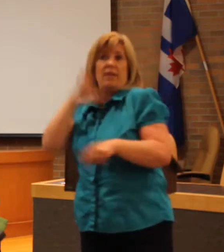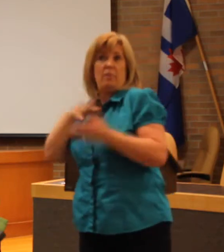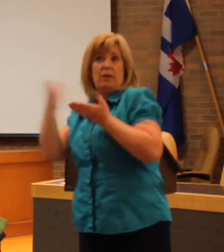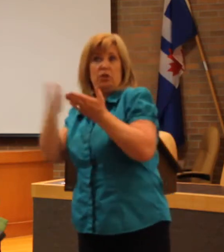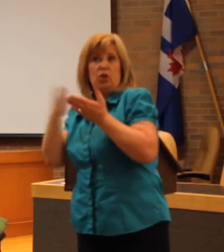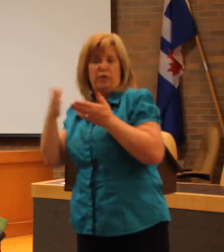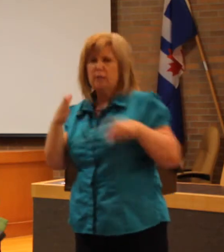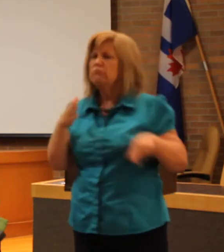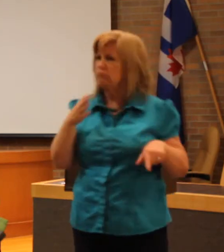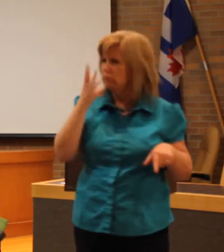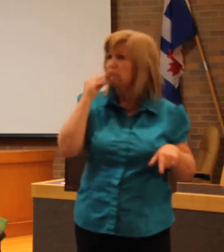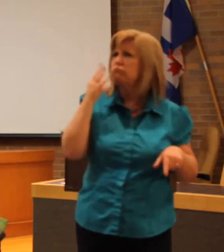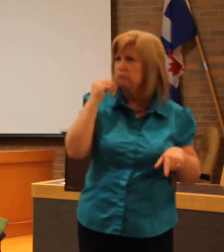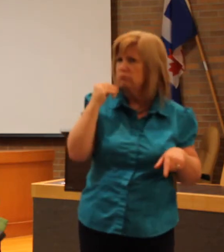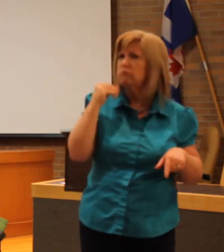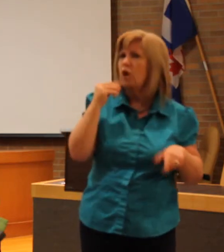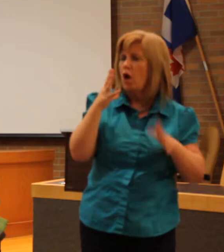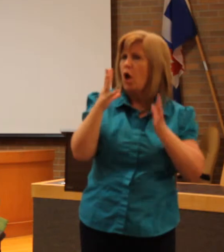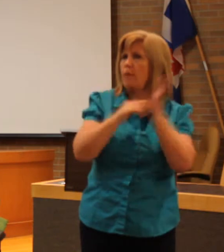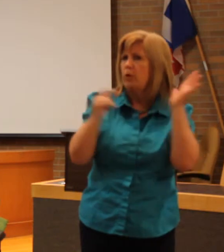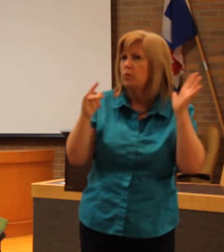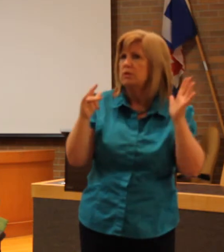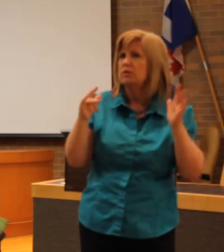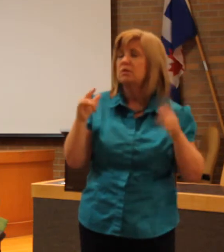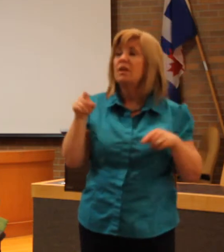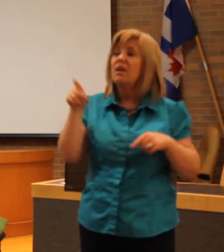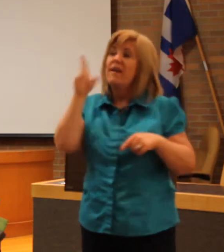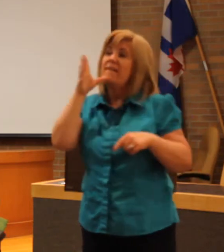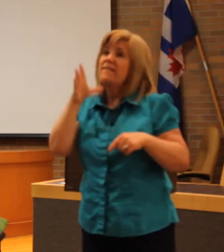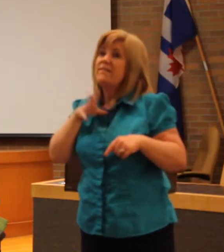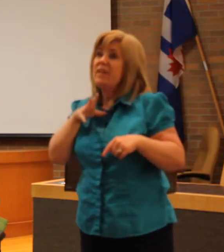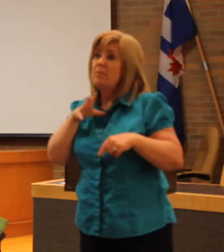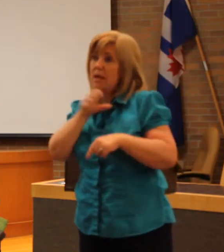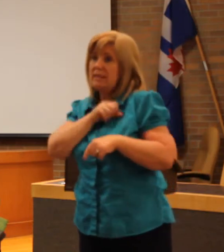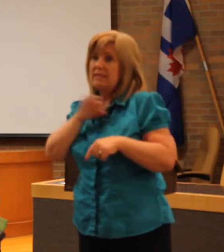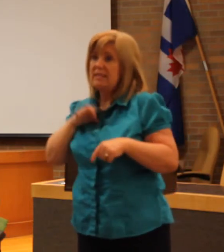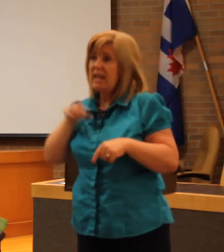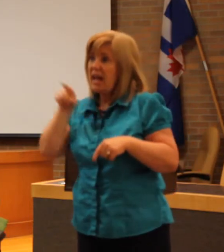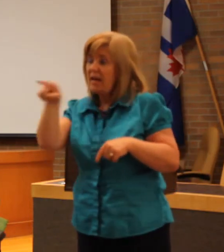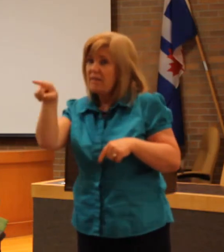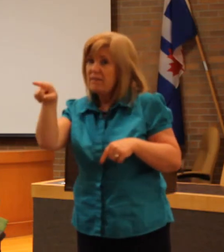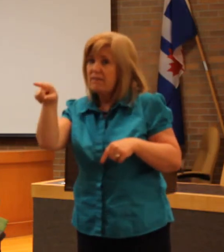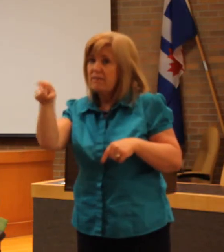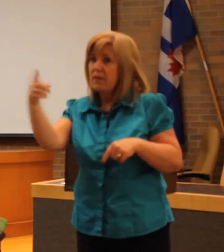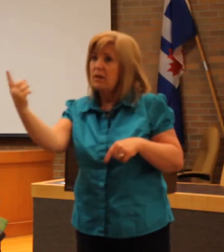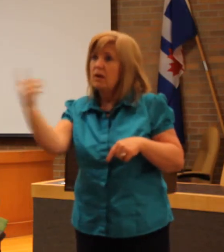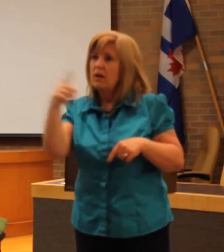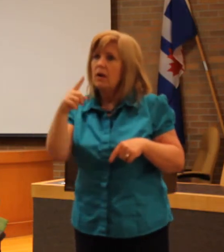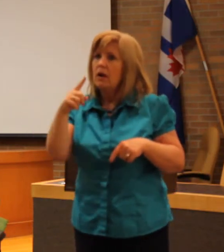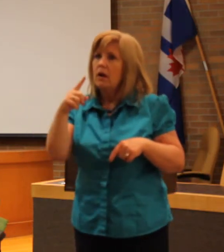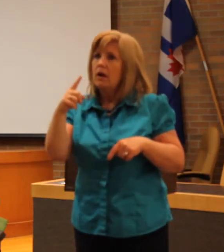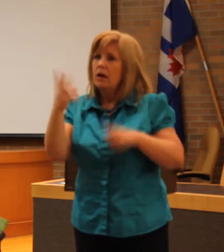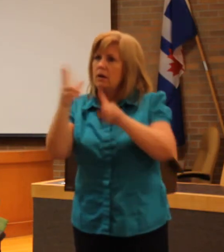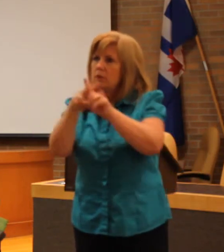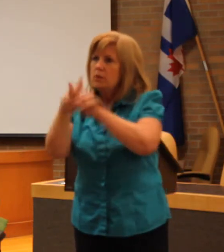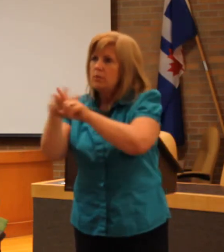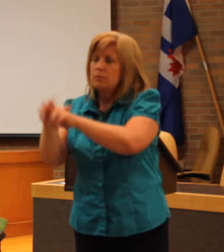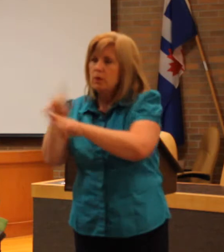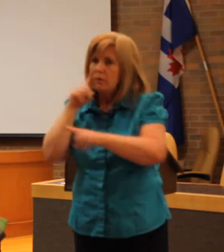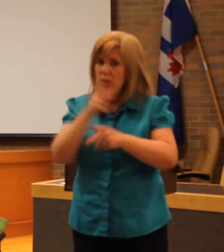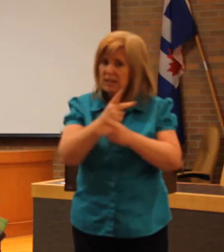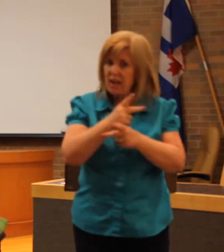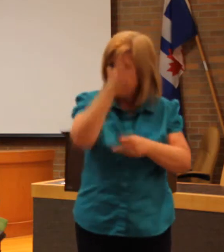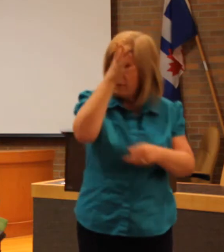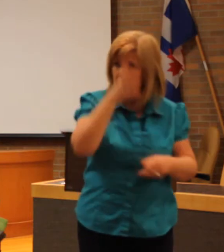When I tried to bring it to a female staff's attention that she shouldn't have been regularly taking shifts to care for male clients,